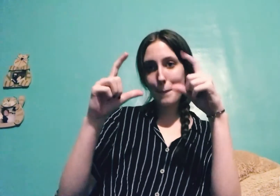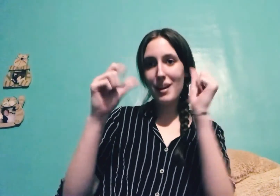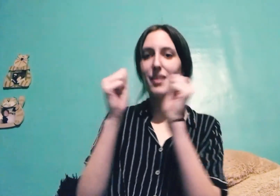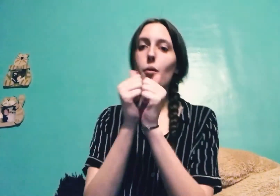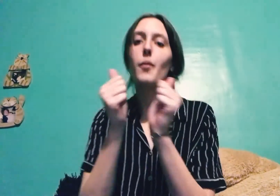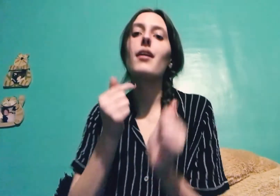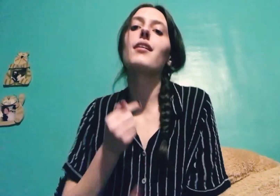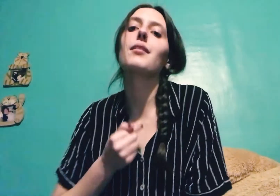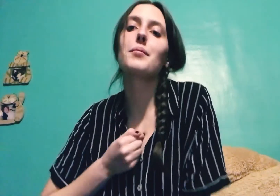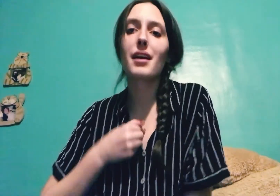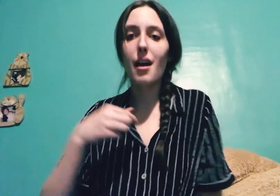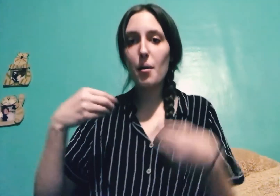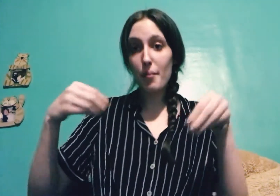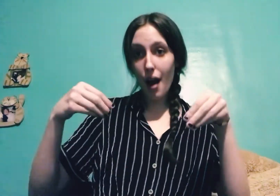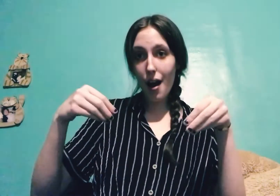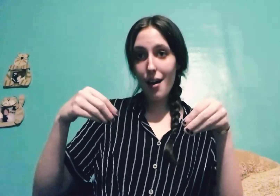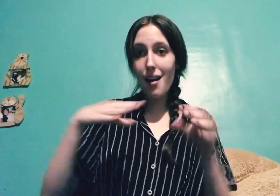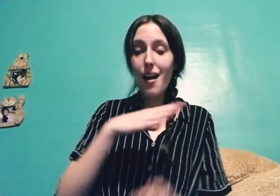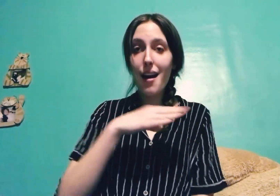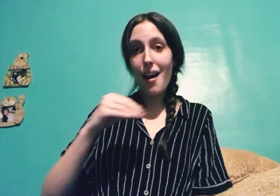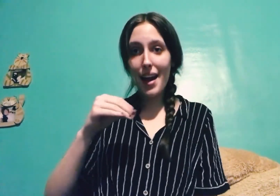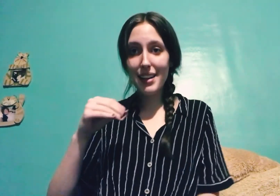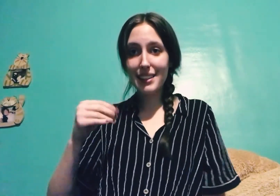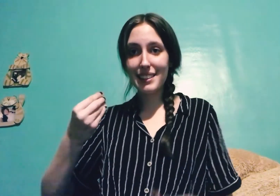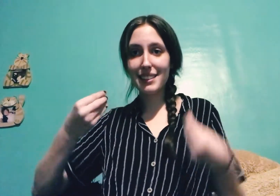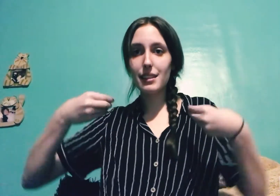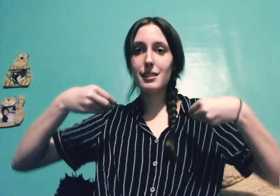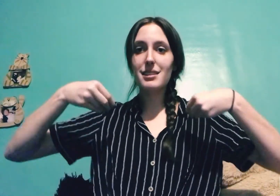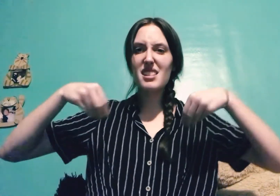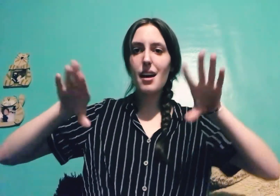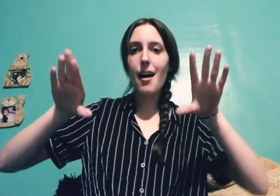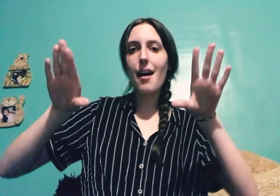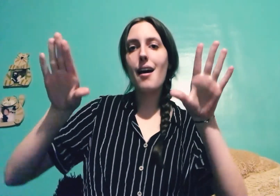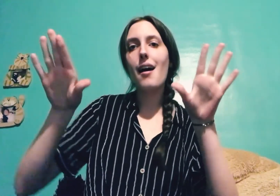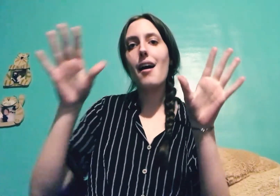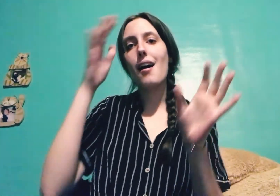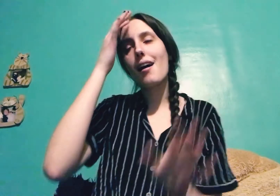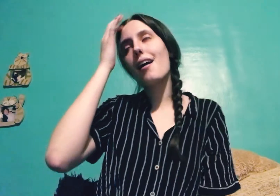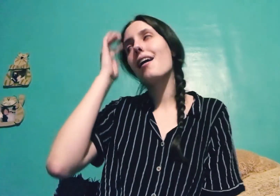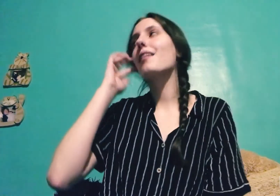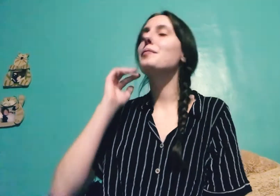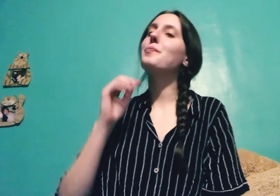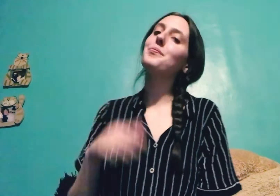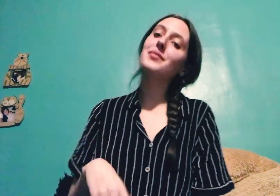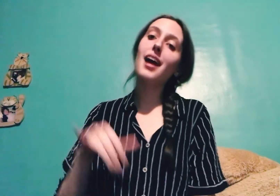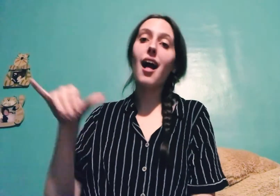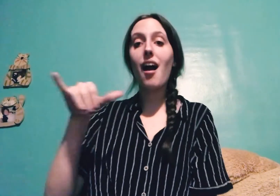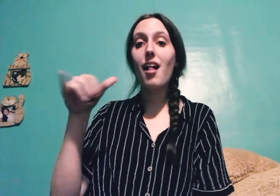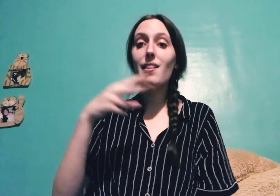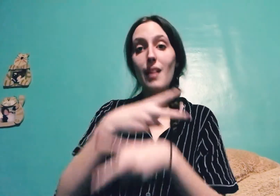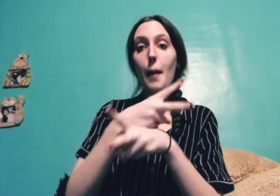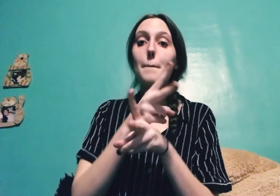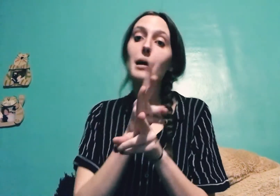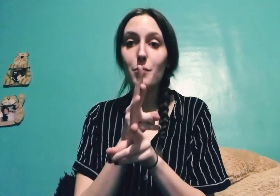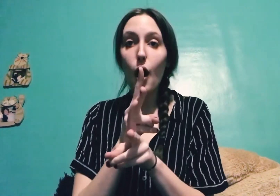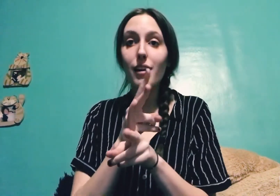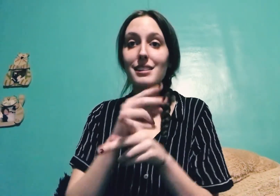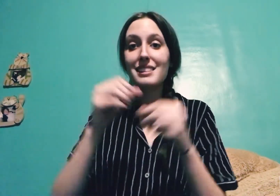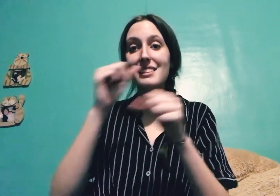pic with me But incel Like I'm a product of